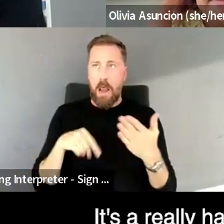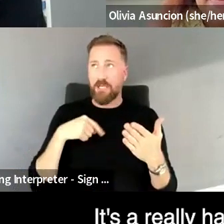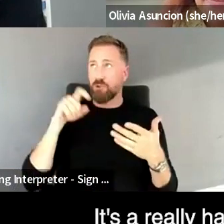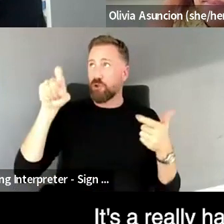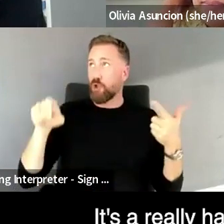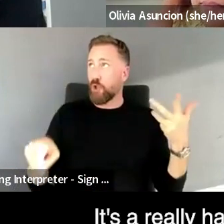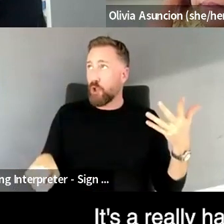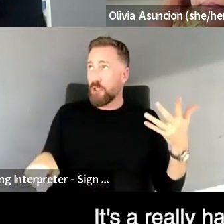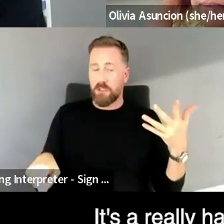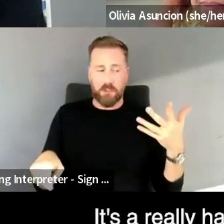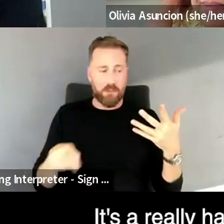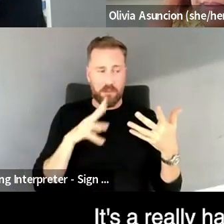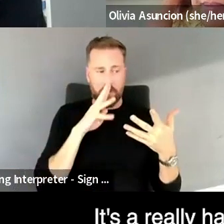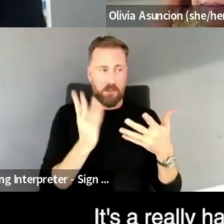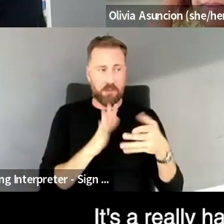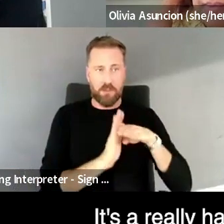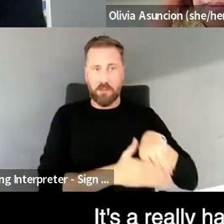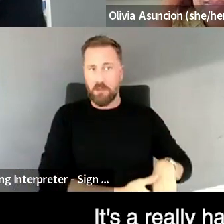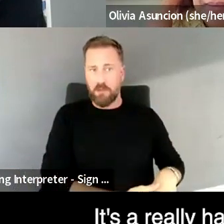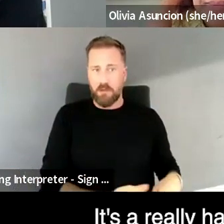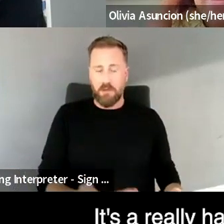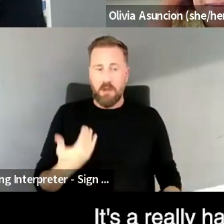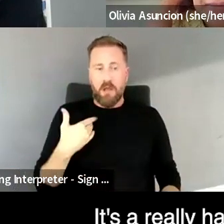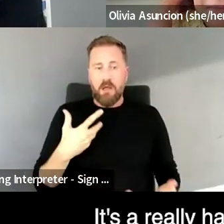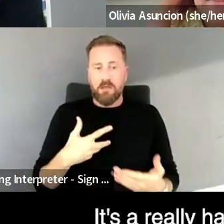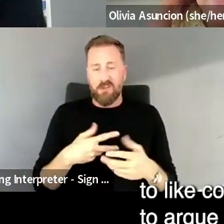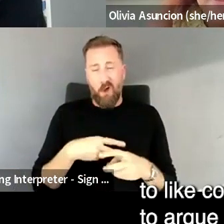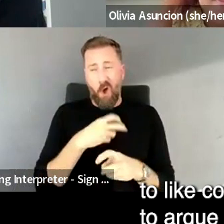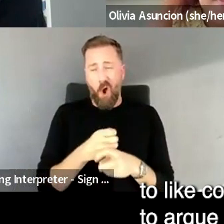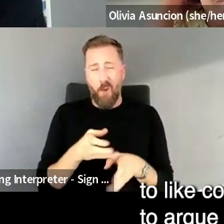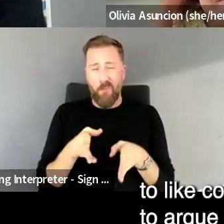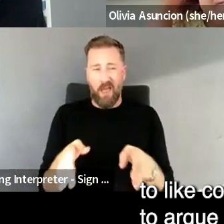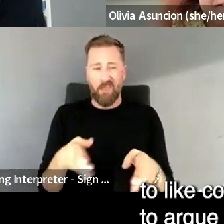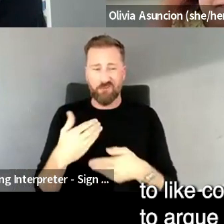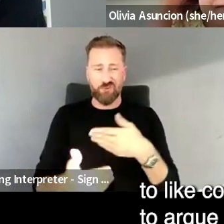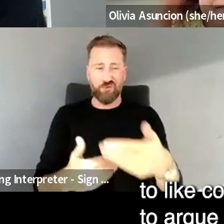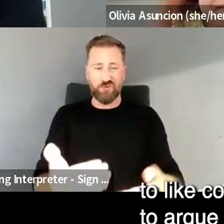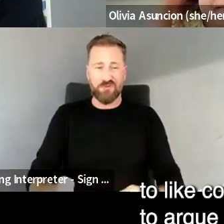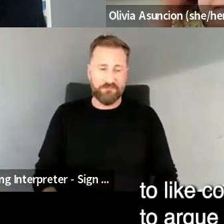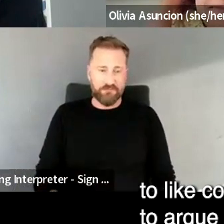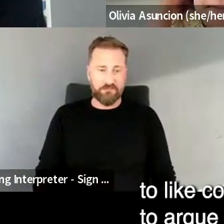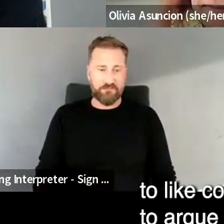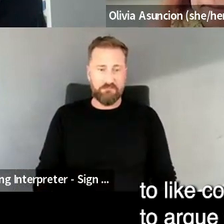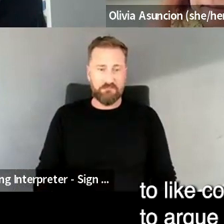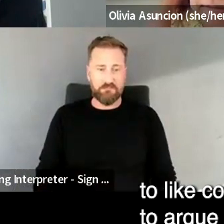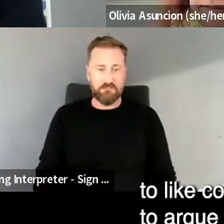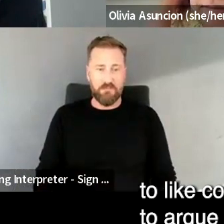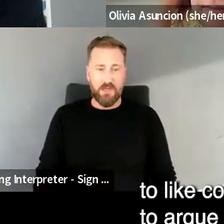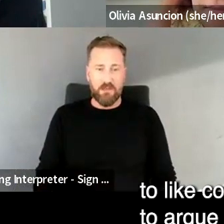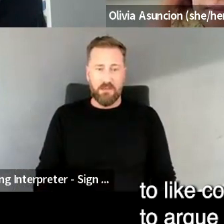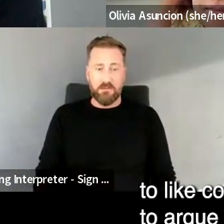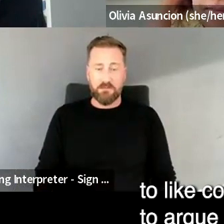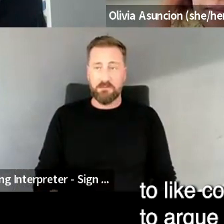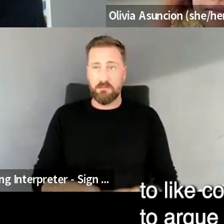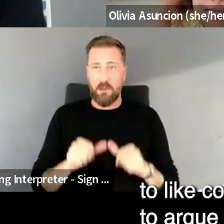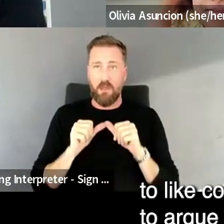It's, it's a really hard path to choose to like constantly have to argue